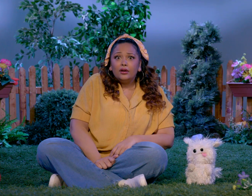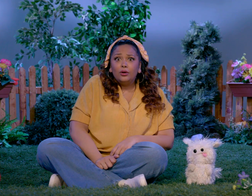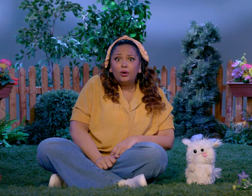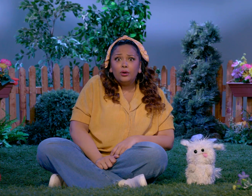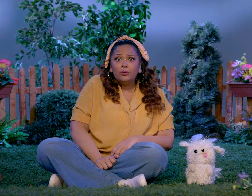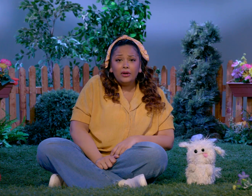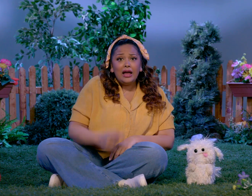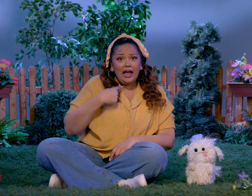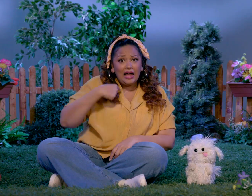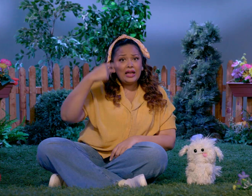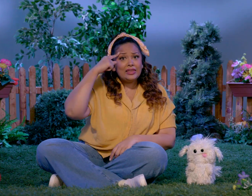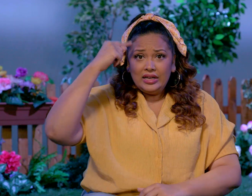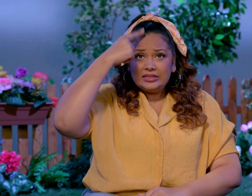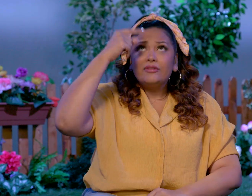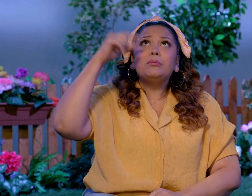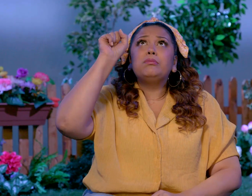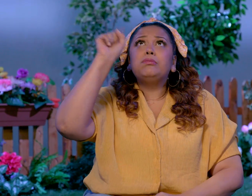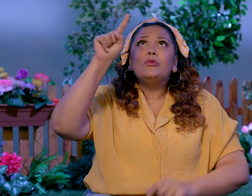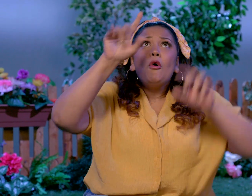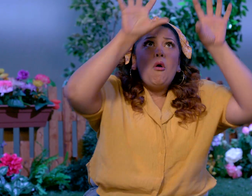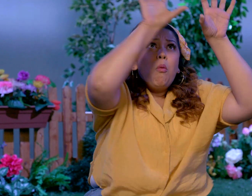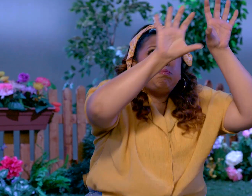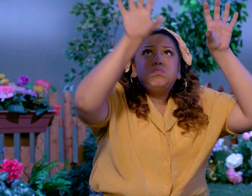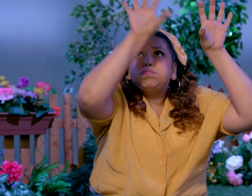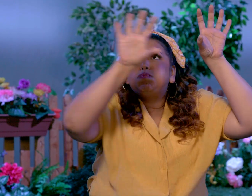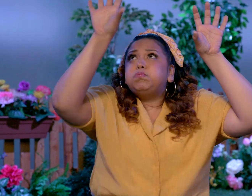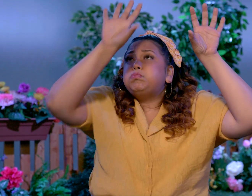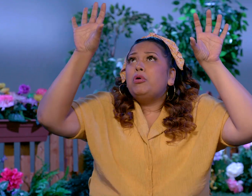Oh, I think Stuffy just spotted a rain cloud.